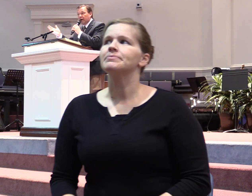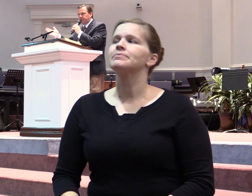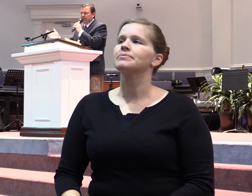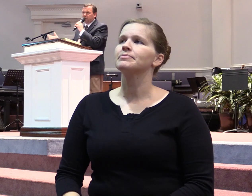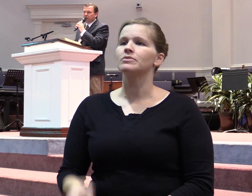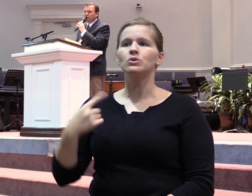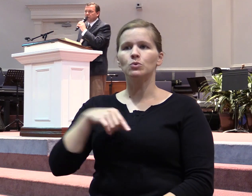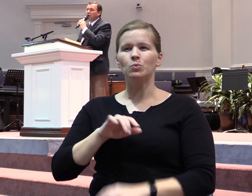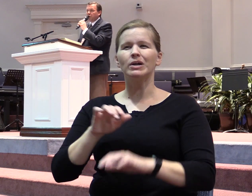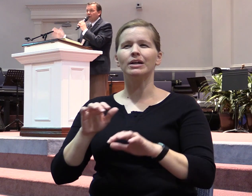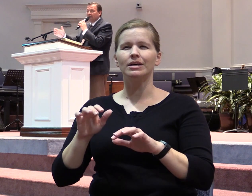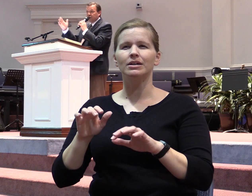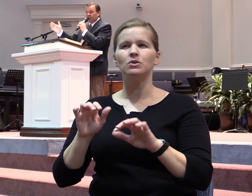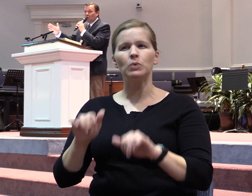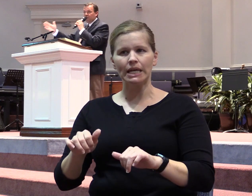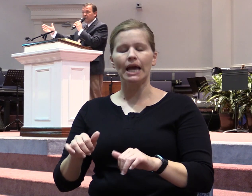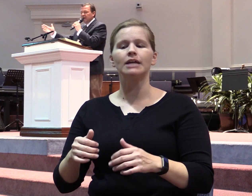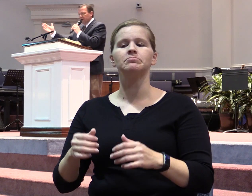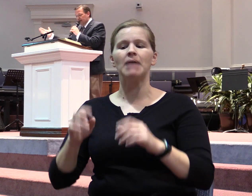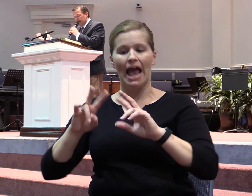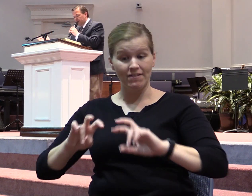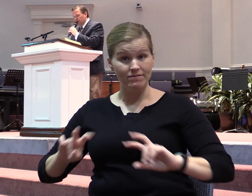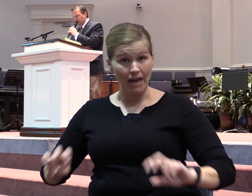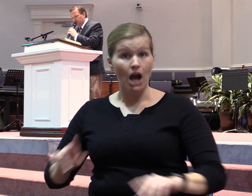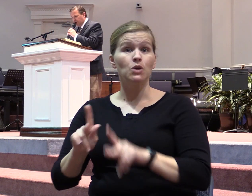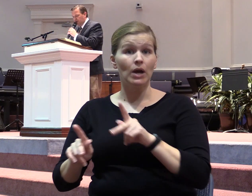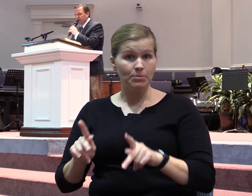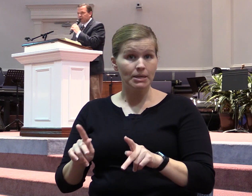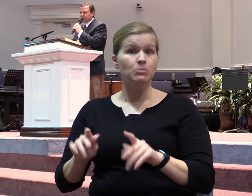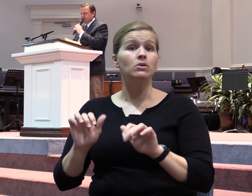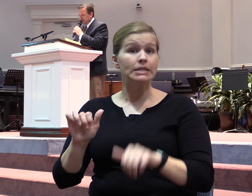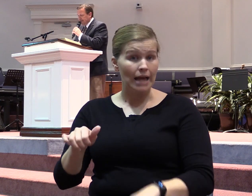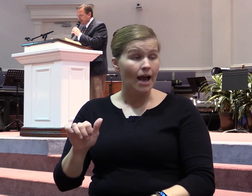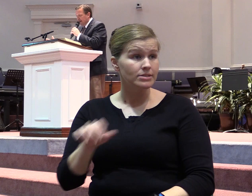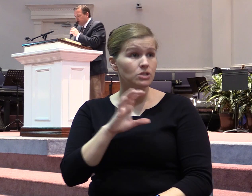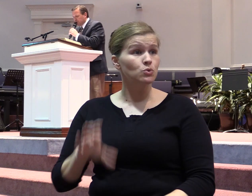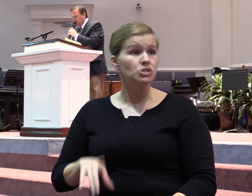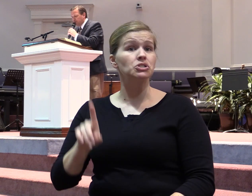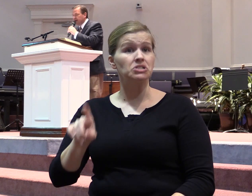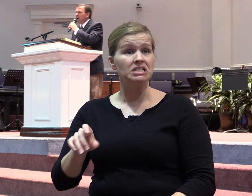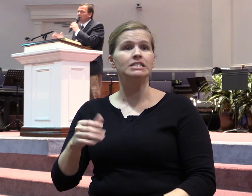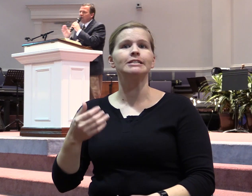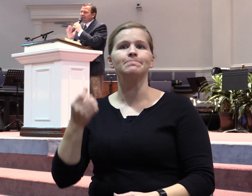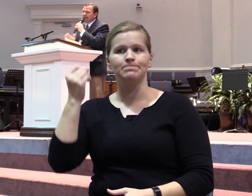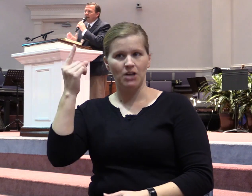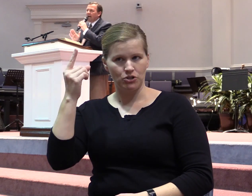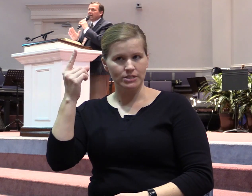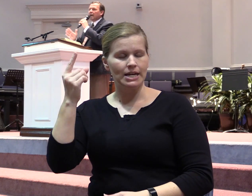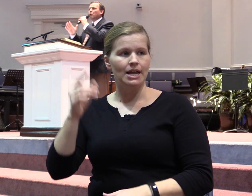people because you have to know them that labor among you. And Christians need to have discernment. But we cannot act like we're